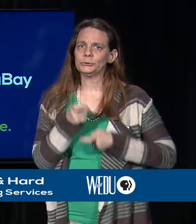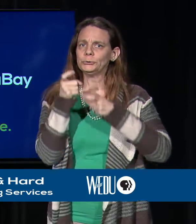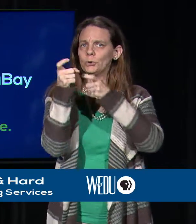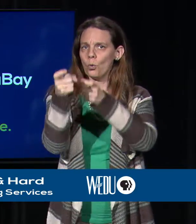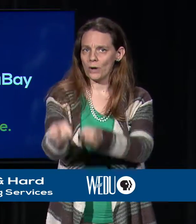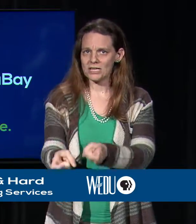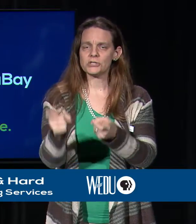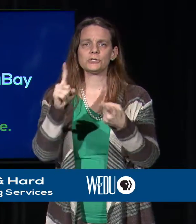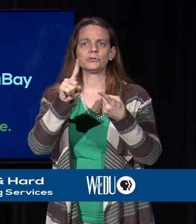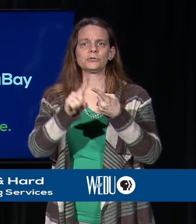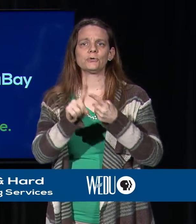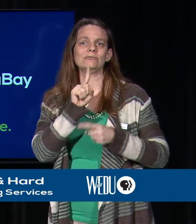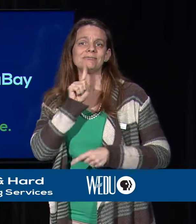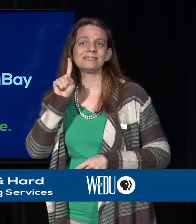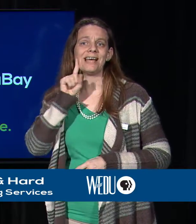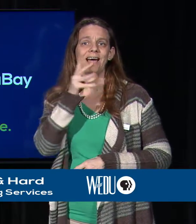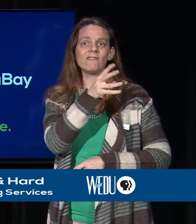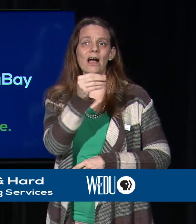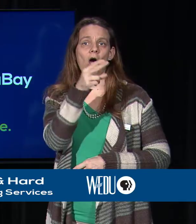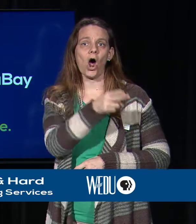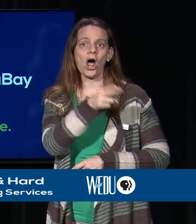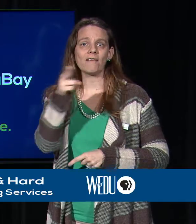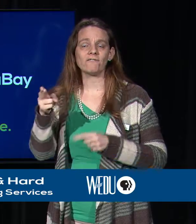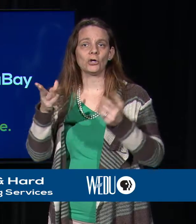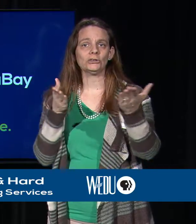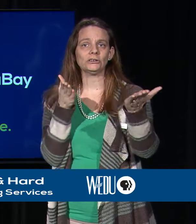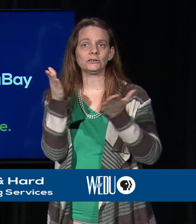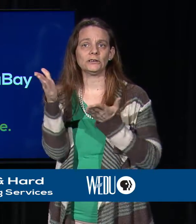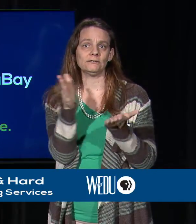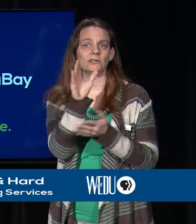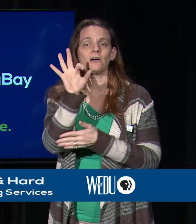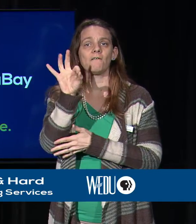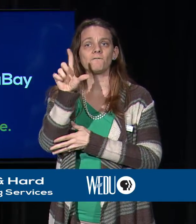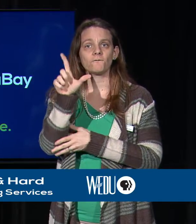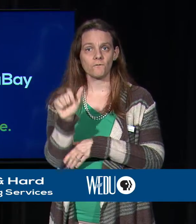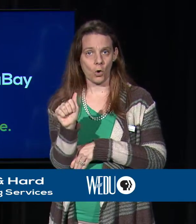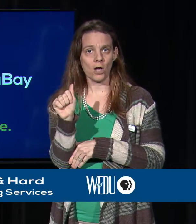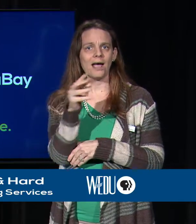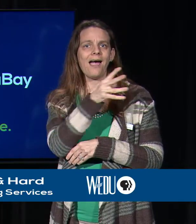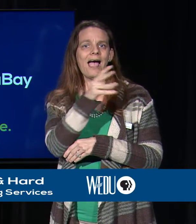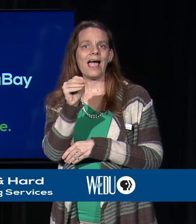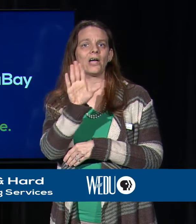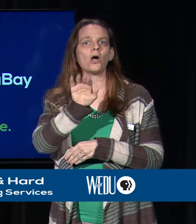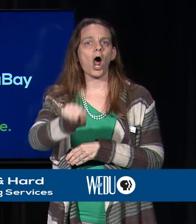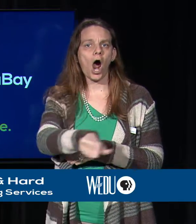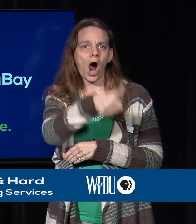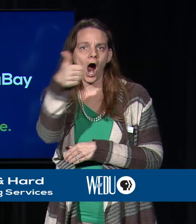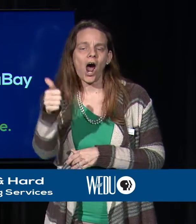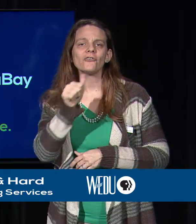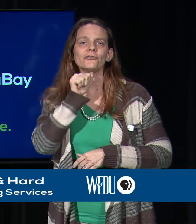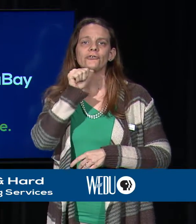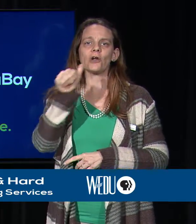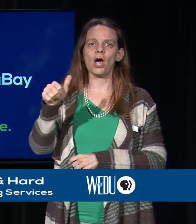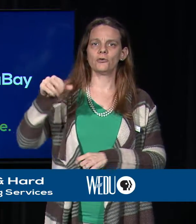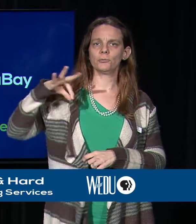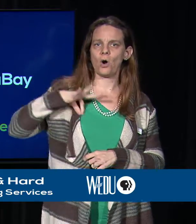Your generous donation to the Deaf and Hard of Hearing Services of Florida, as well as the other